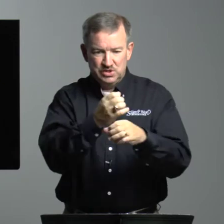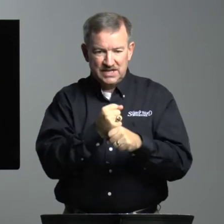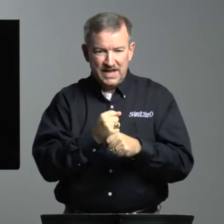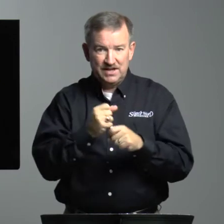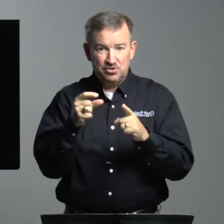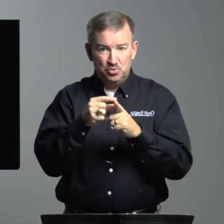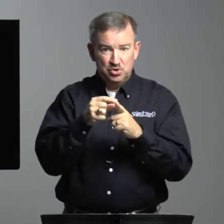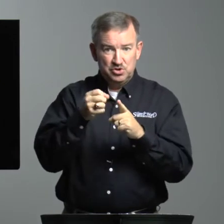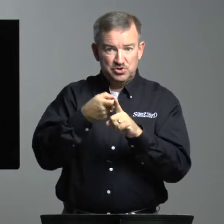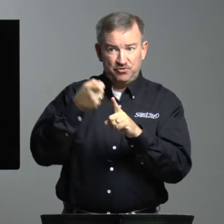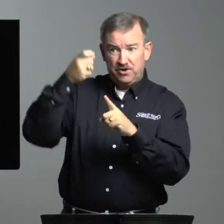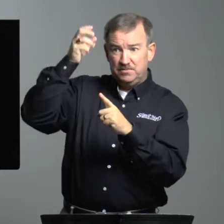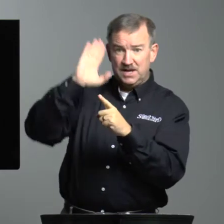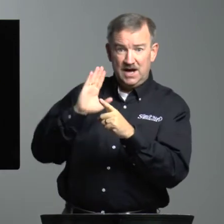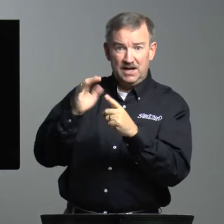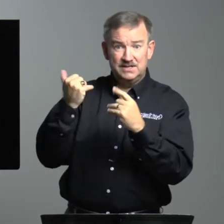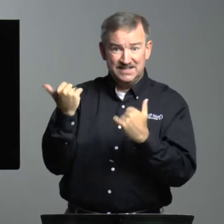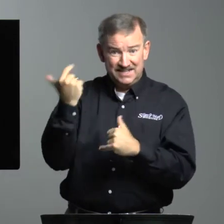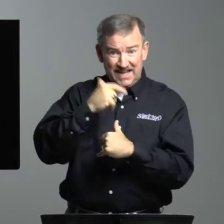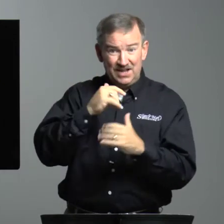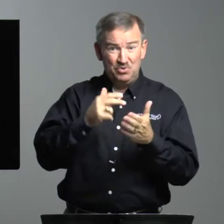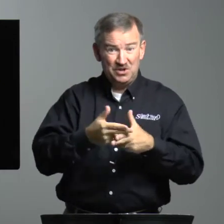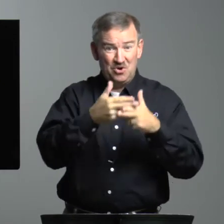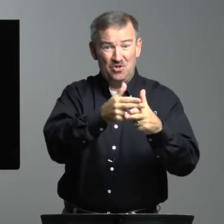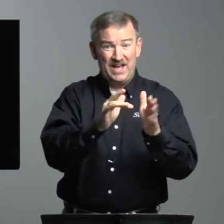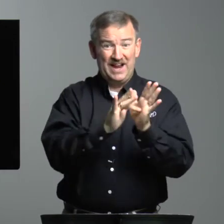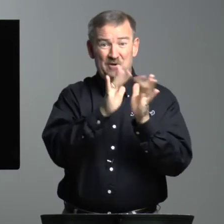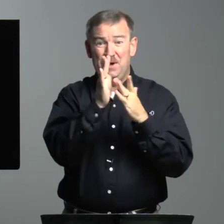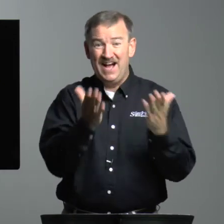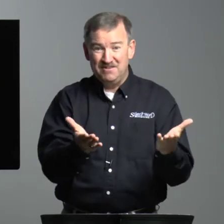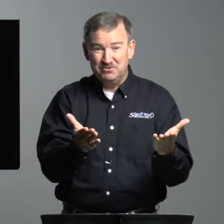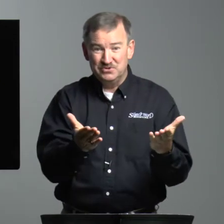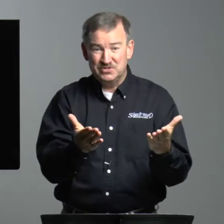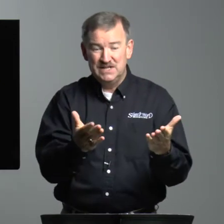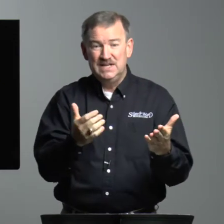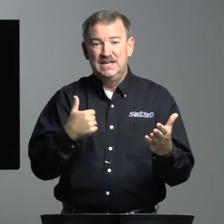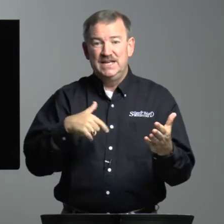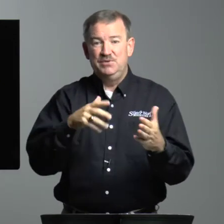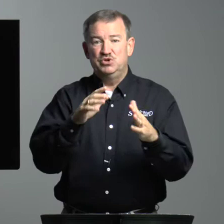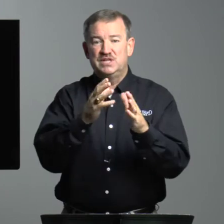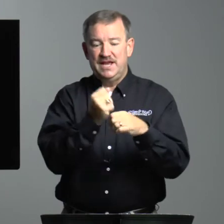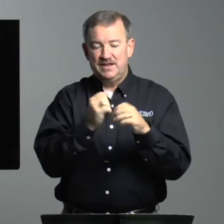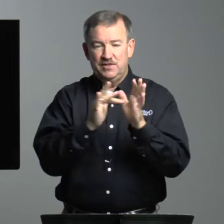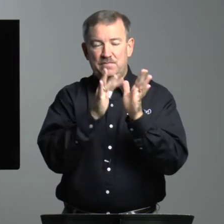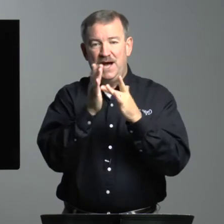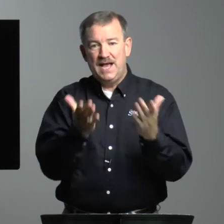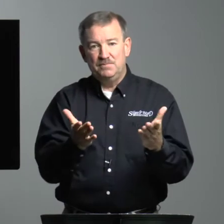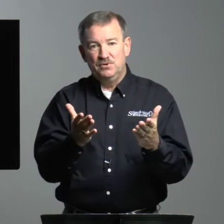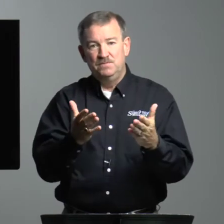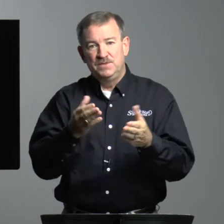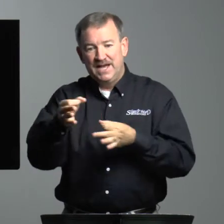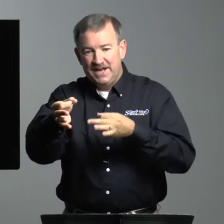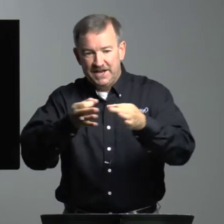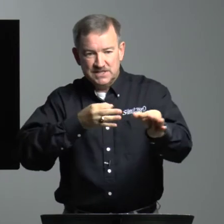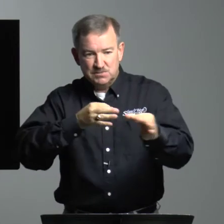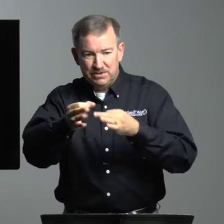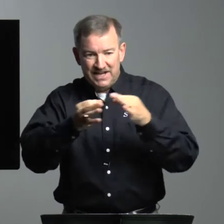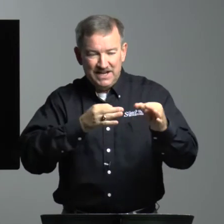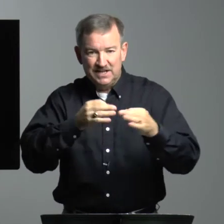would take the words from God. Today, we call that our Bibles. He would take the Bible and explain it